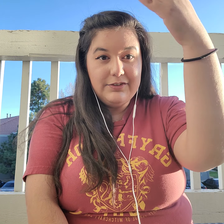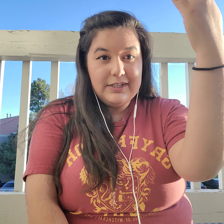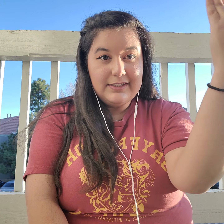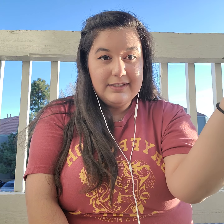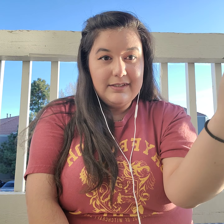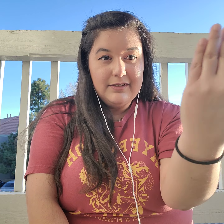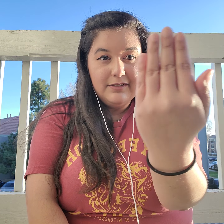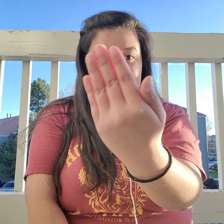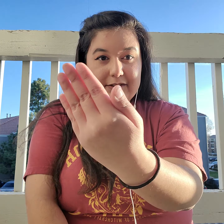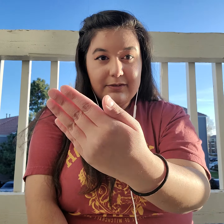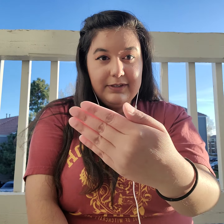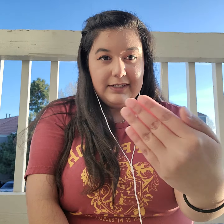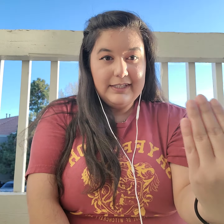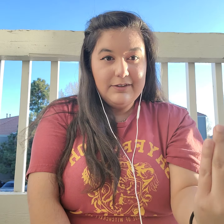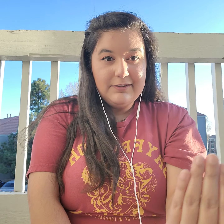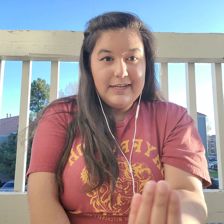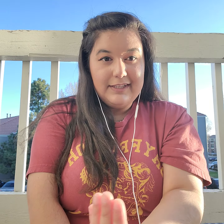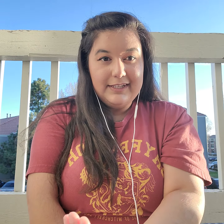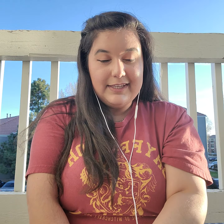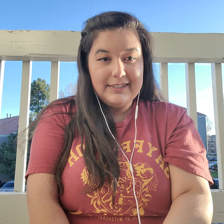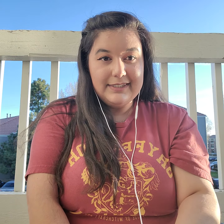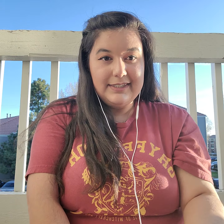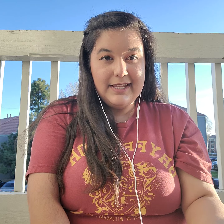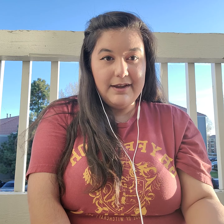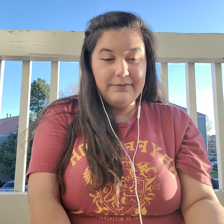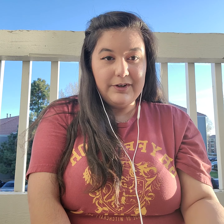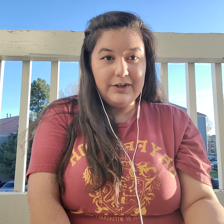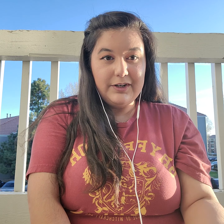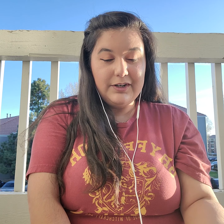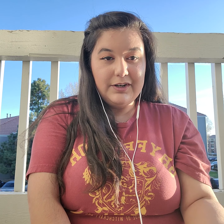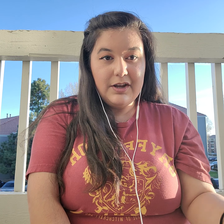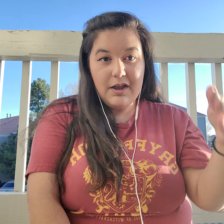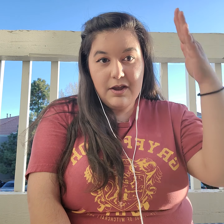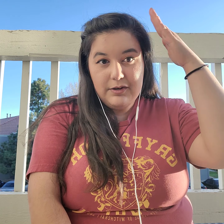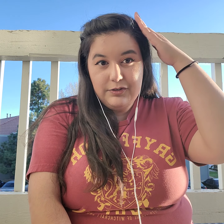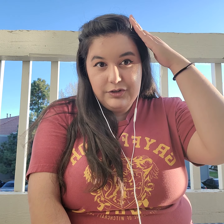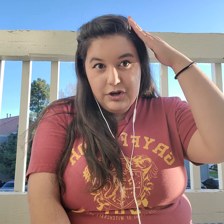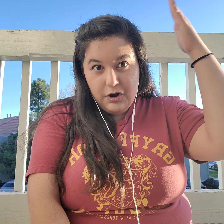just squiggly go down like this. Never. No.